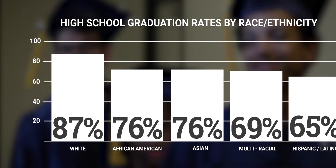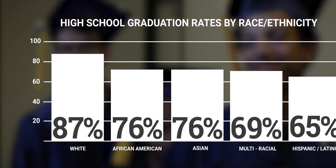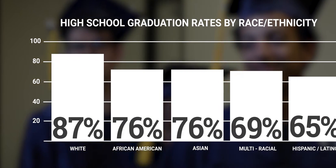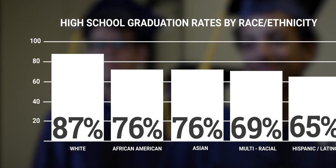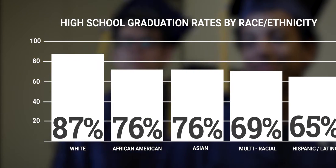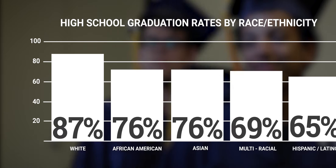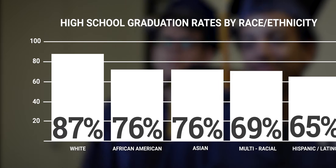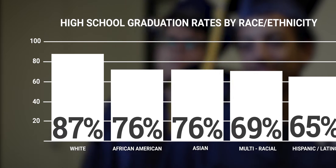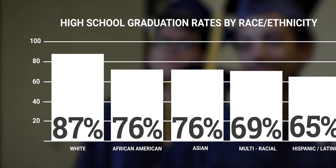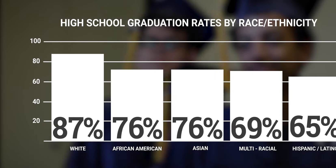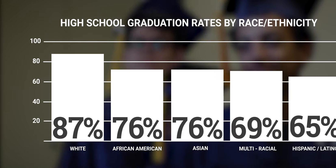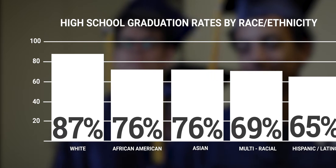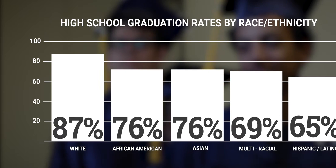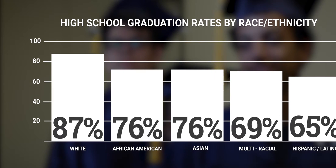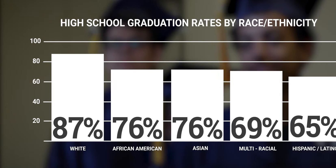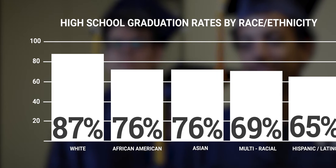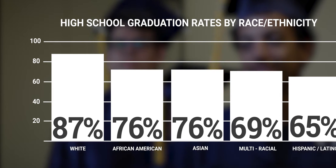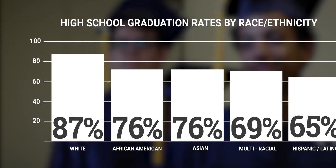Let's take a Let's in-depth look.